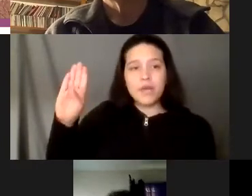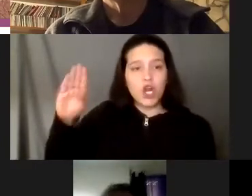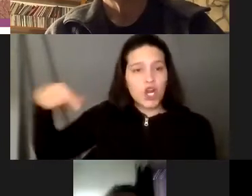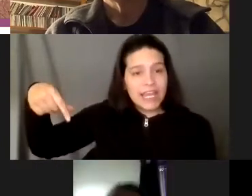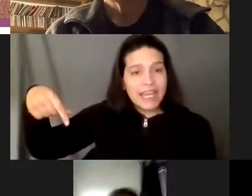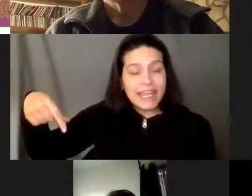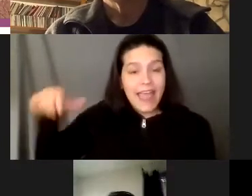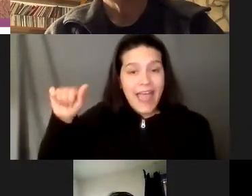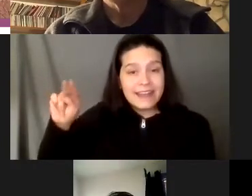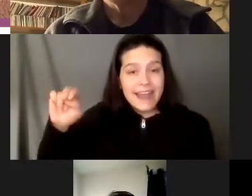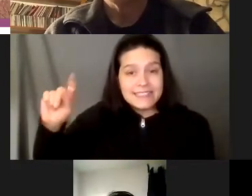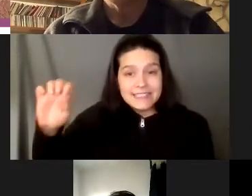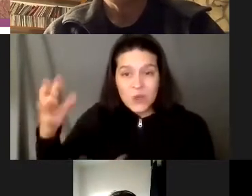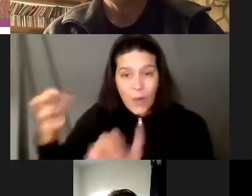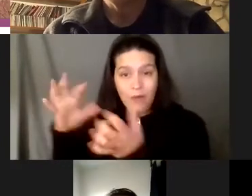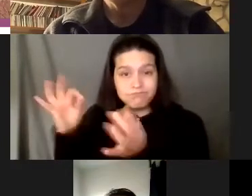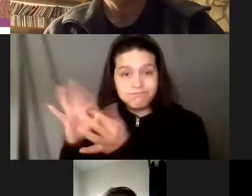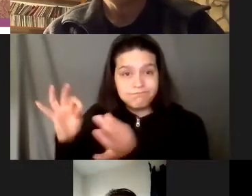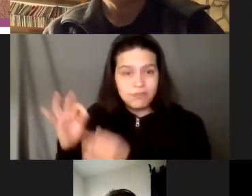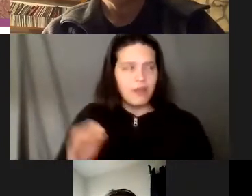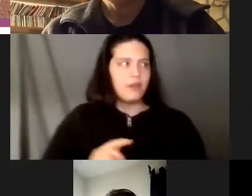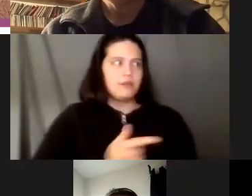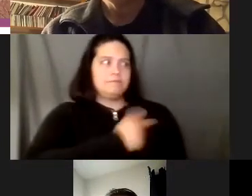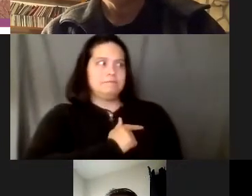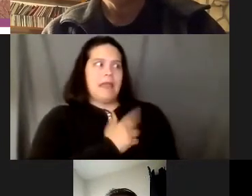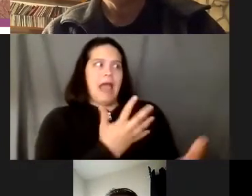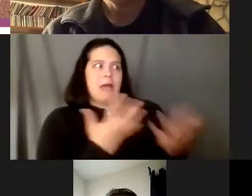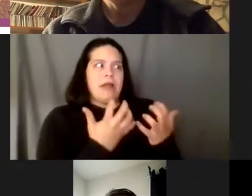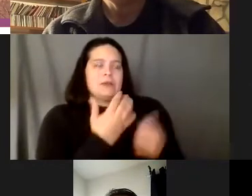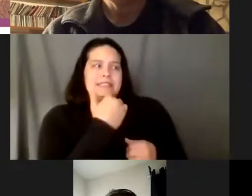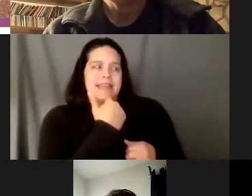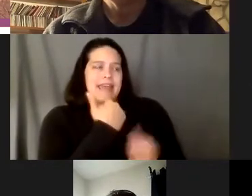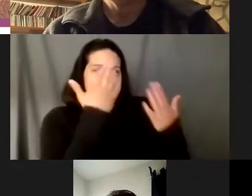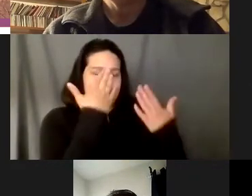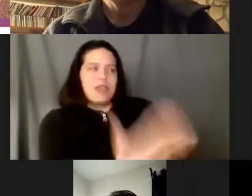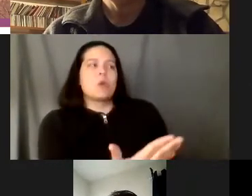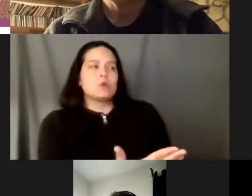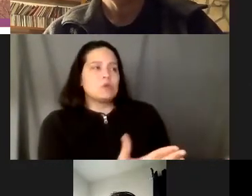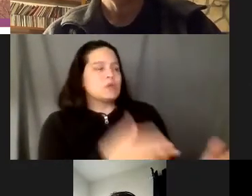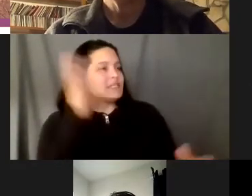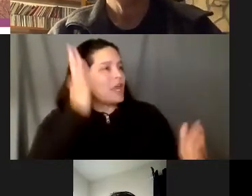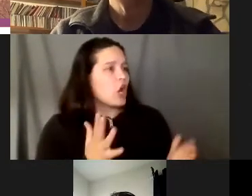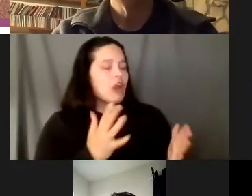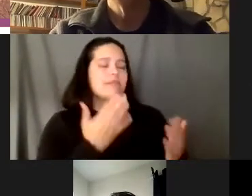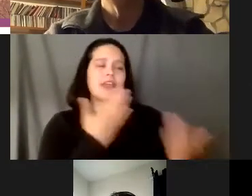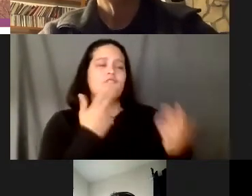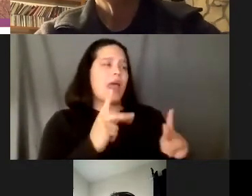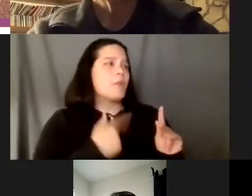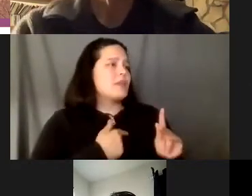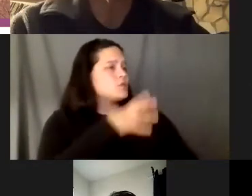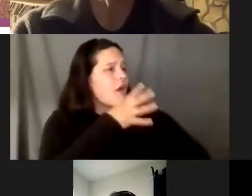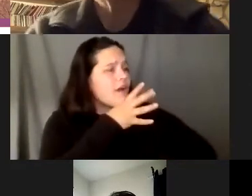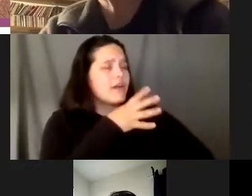i just wanted to say thank you to the speaker and thank you for allowing me to talk i you know